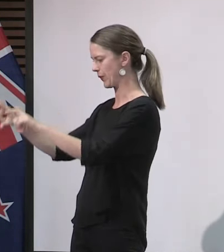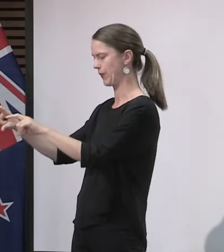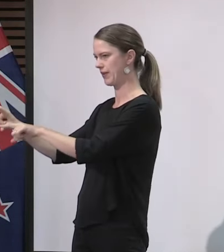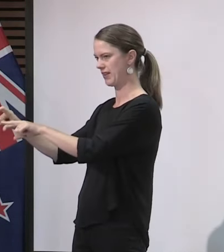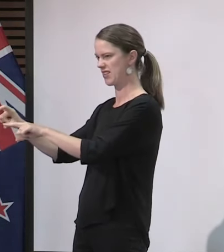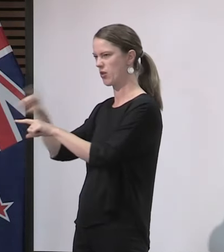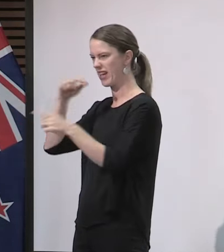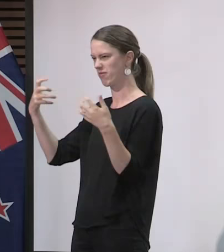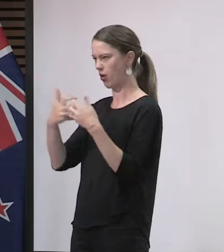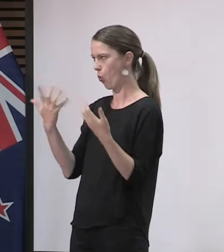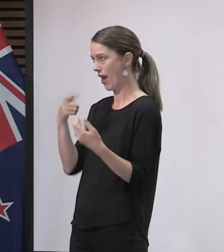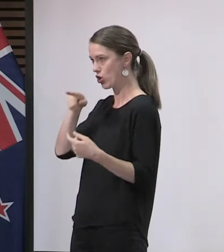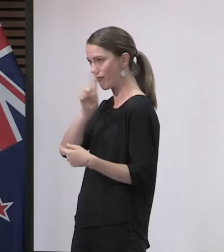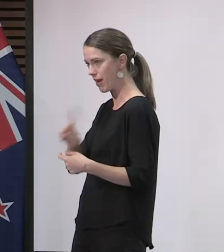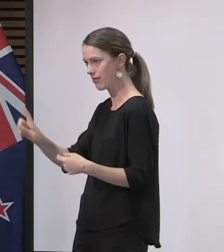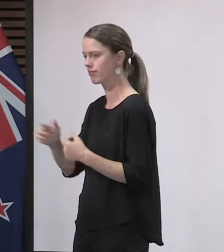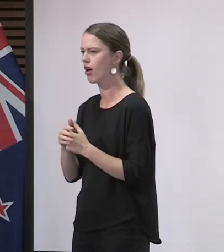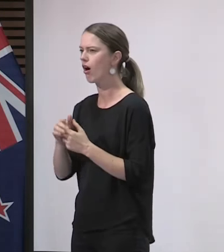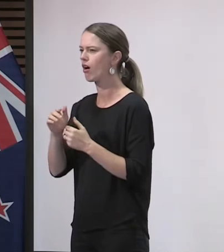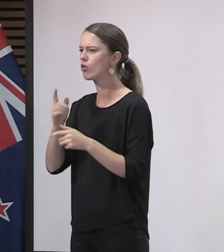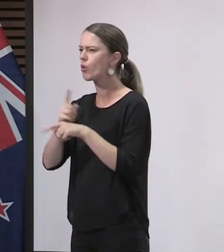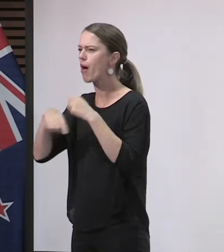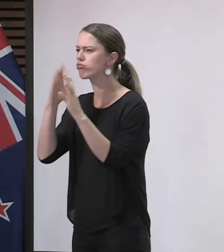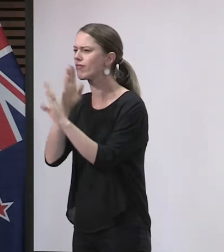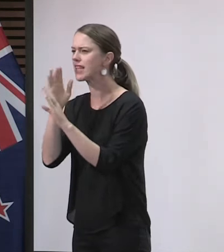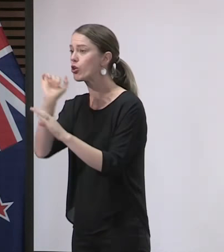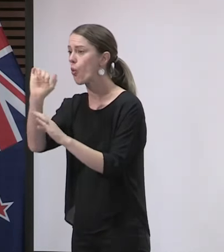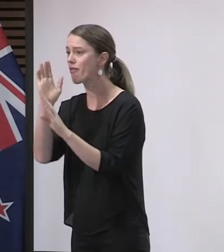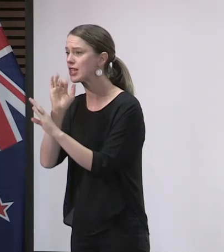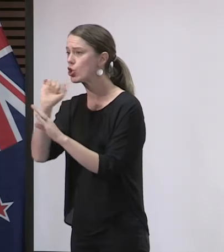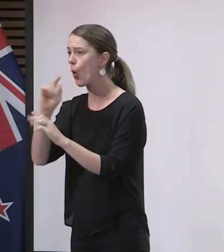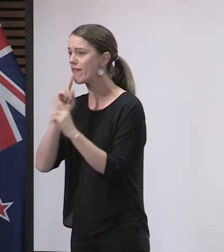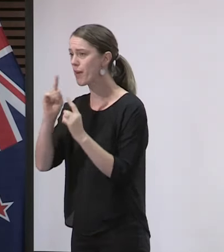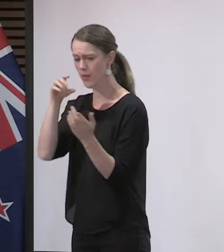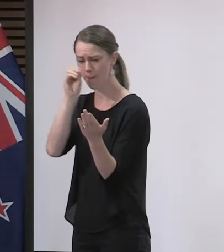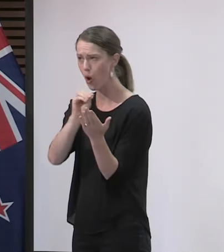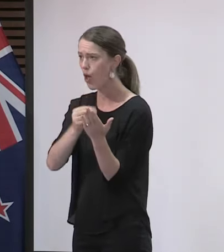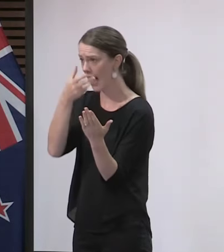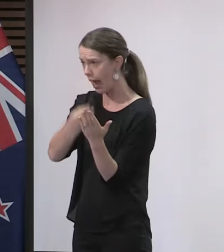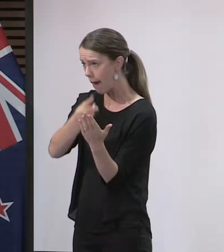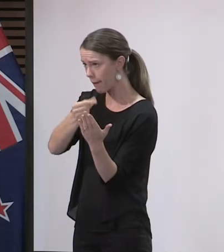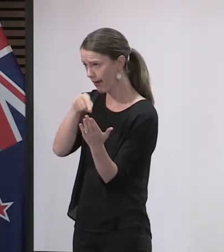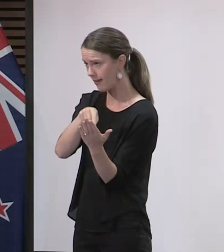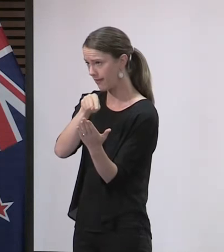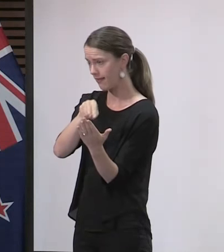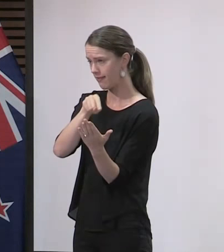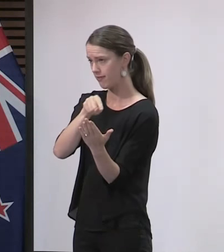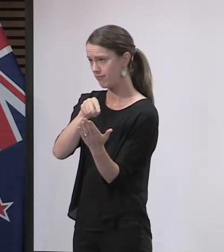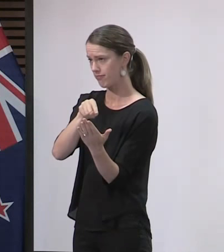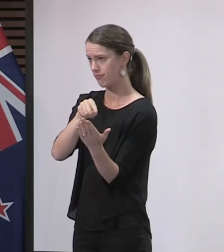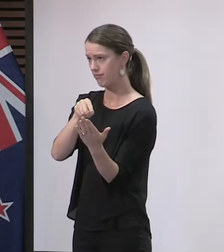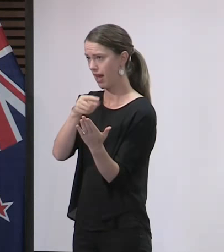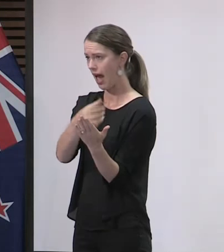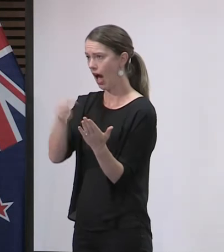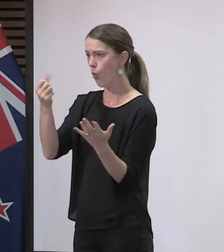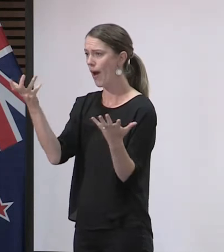And just to confirm a word on privacy, the personal information that people provide when they register with the app is held only in the